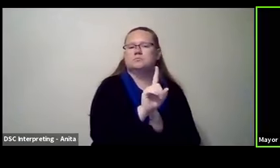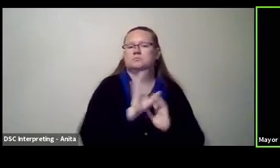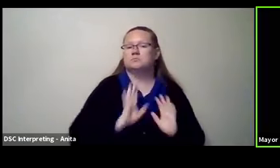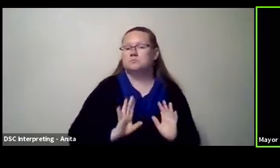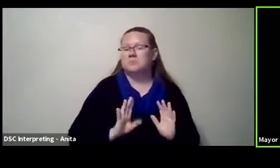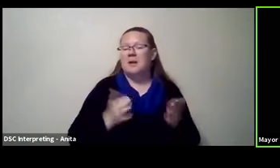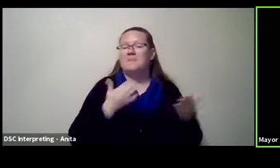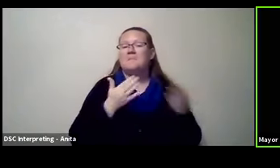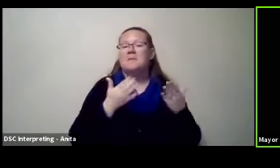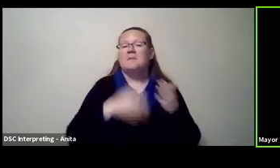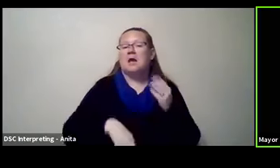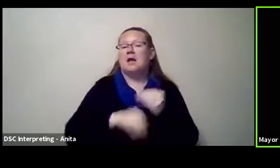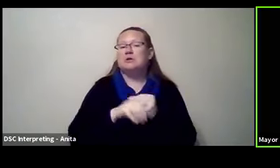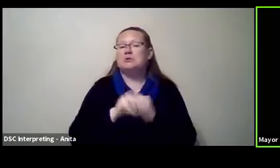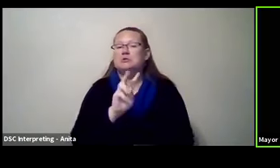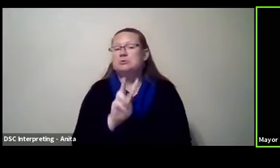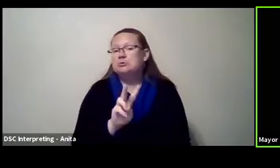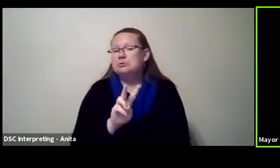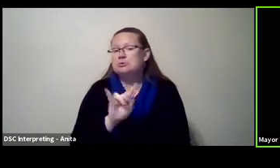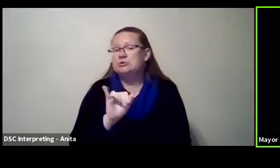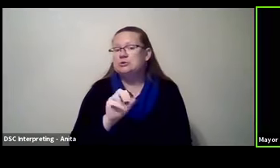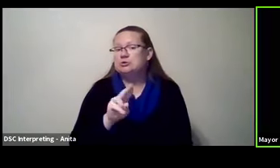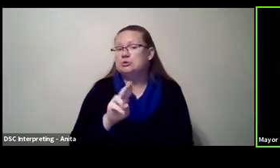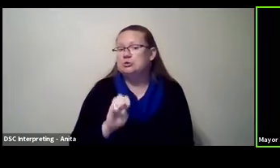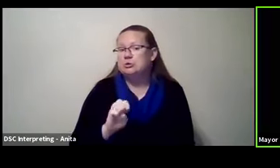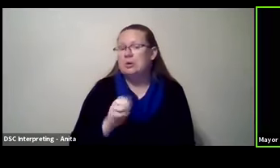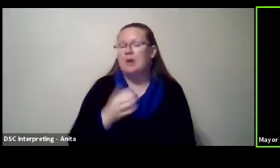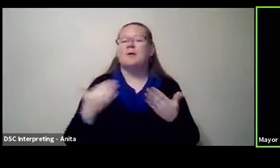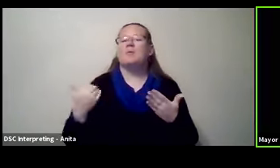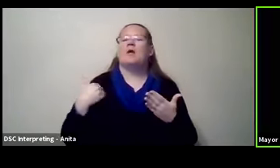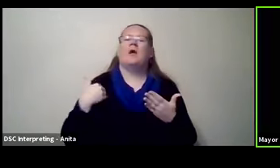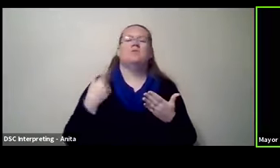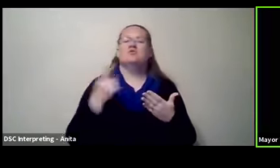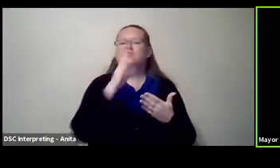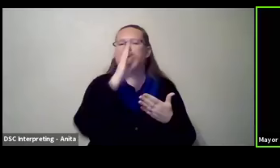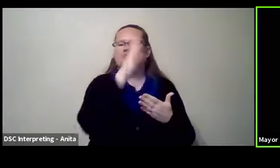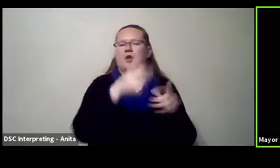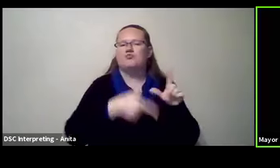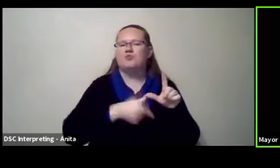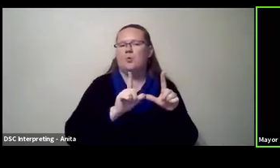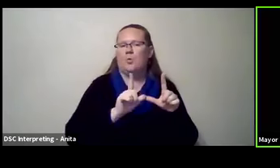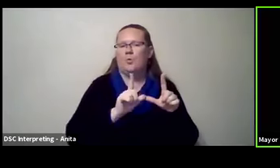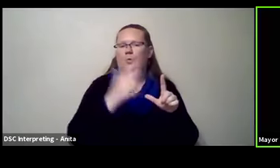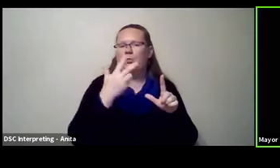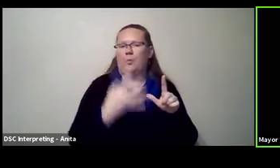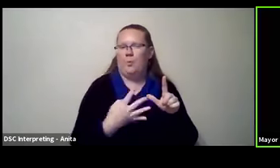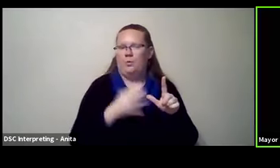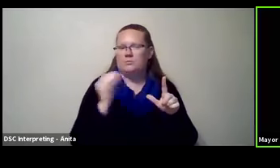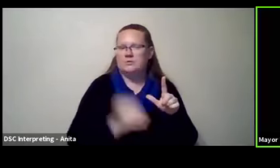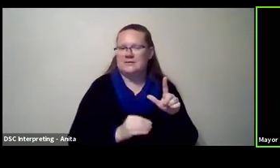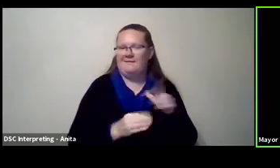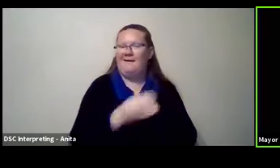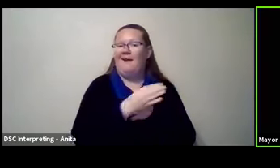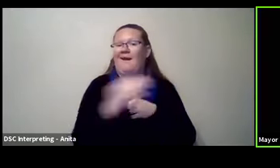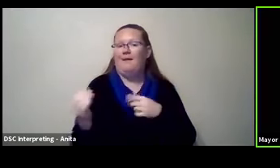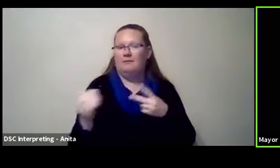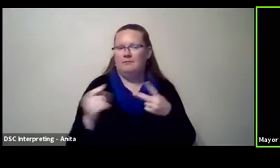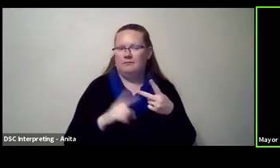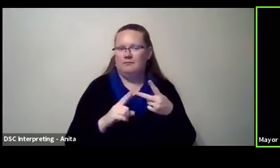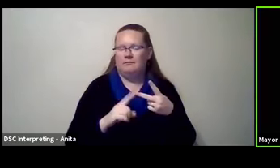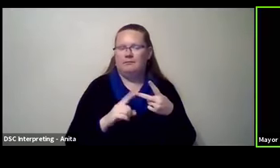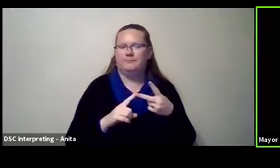the form maybe of two issues? So maybe you have a straight renewal in November and then a totally separate issue